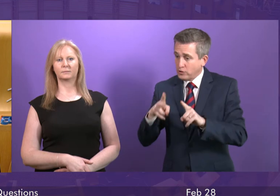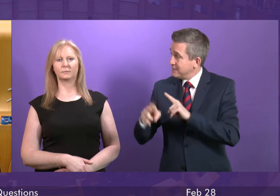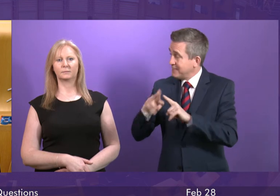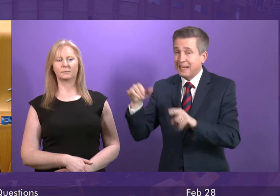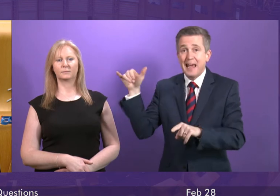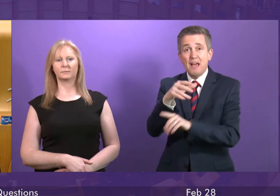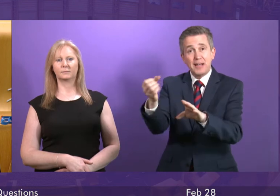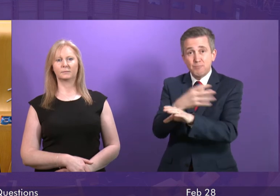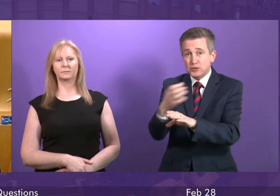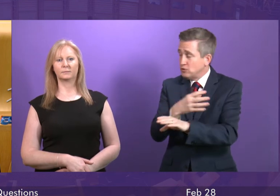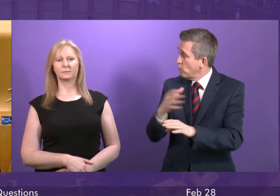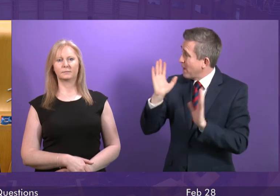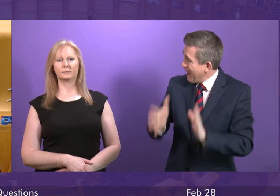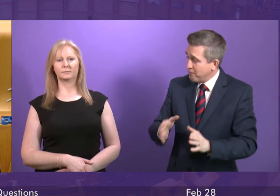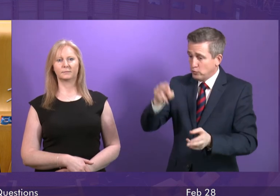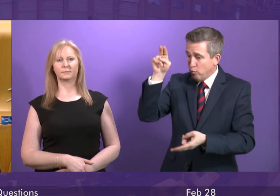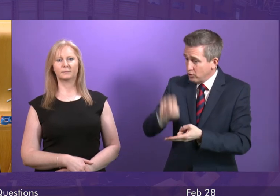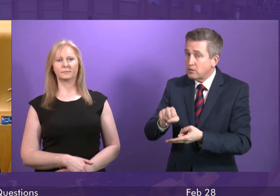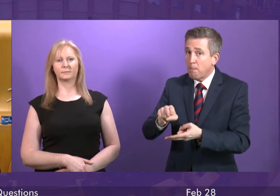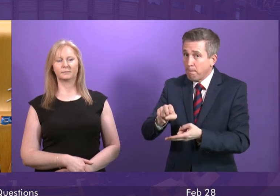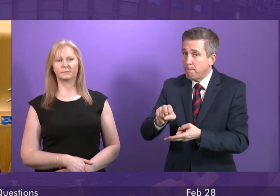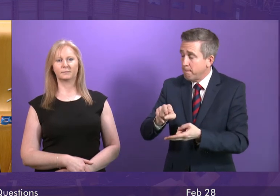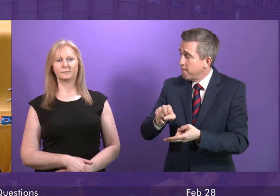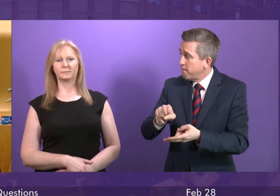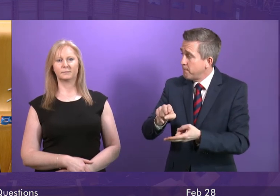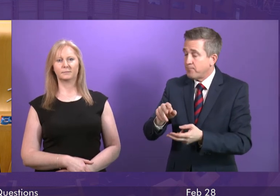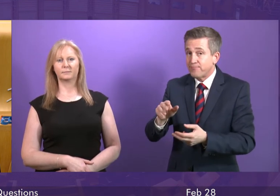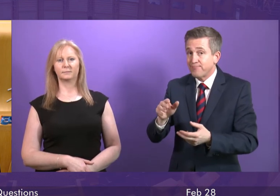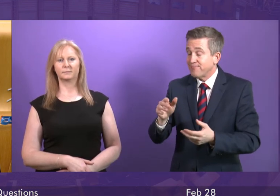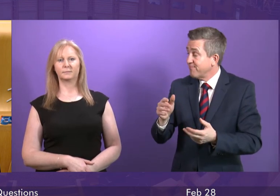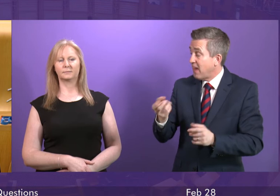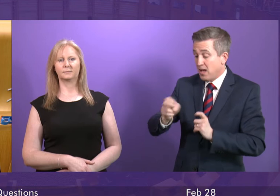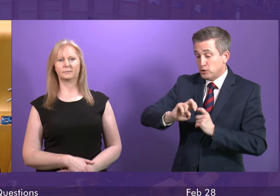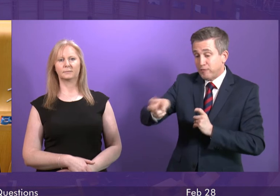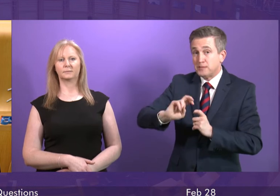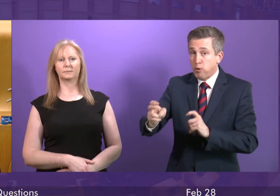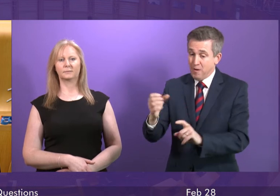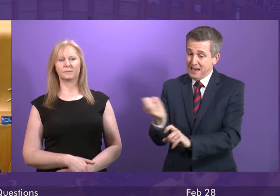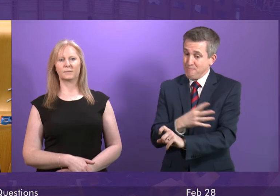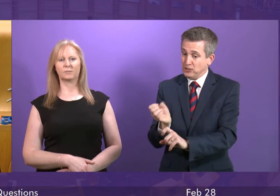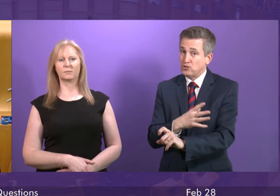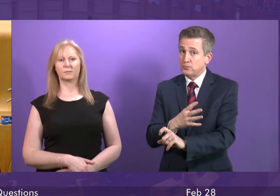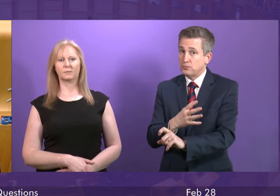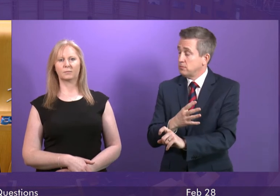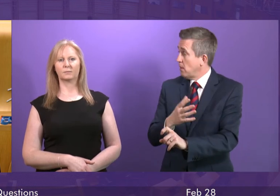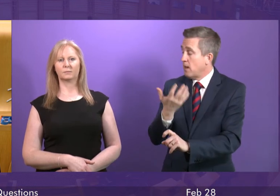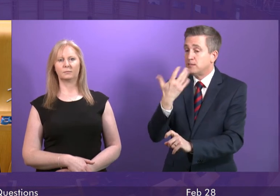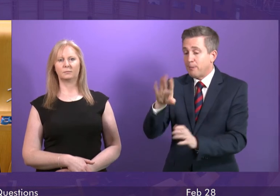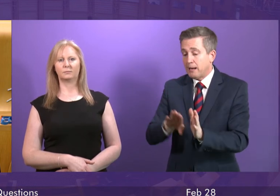to cut them. The reality is that transport emissions as a whole have not been going down. They have been going